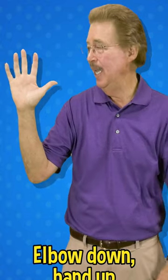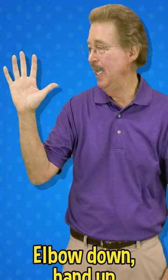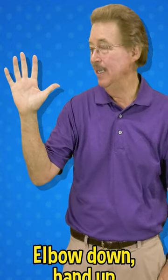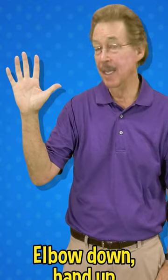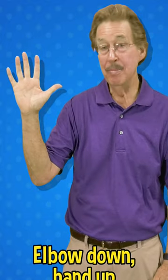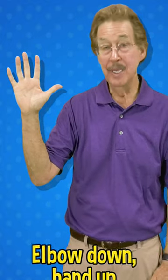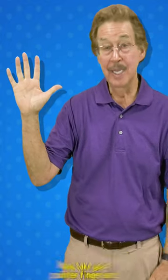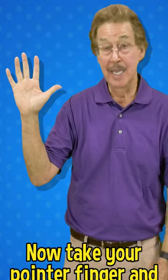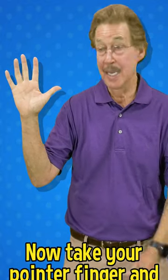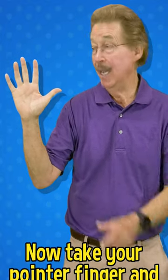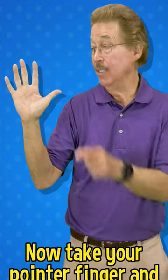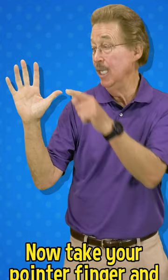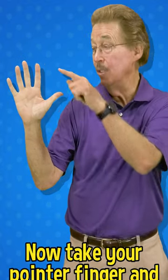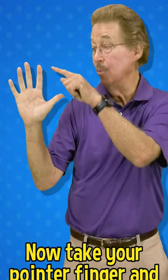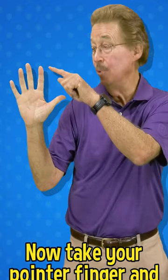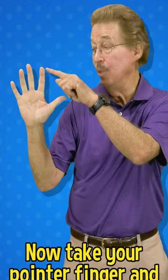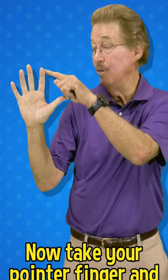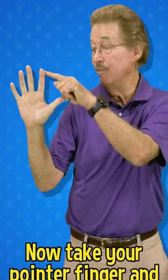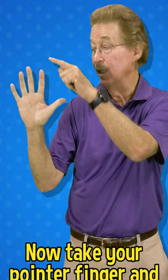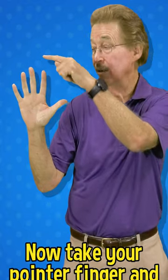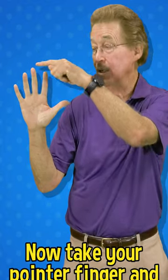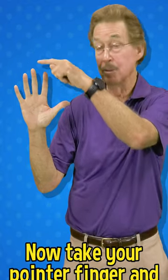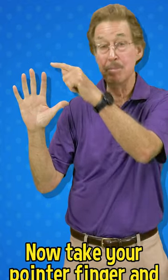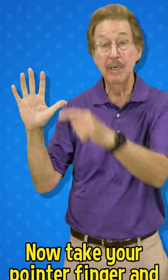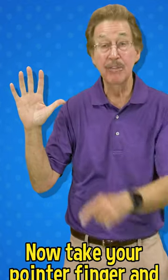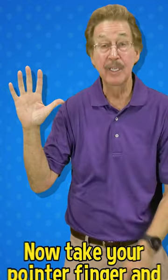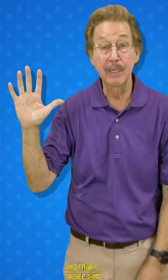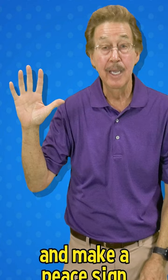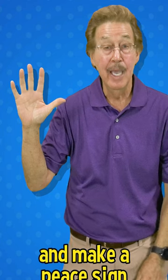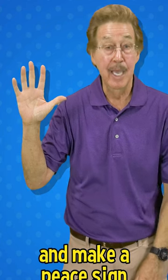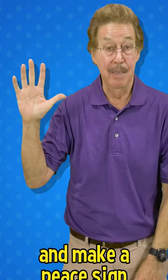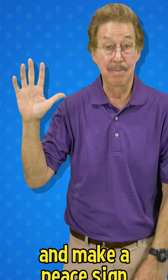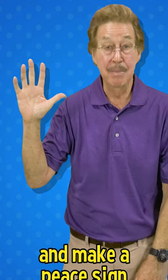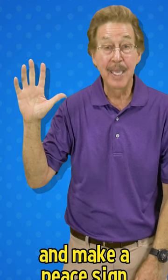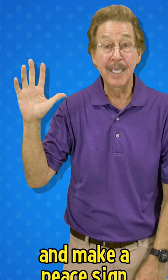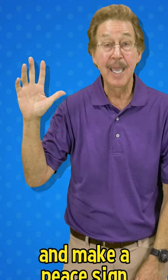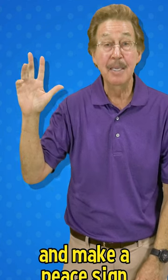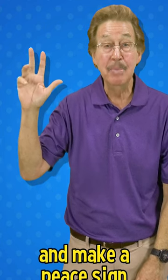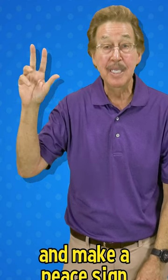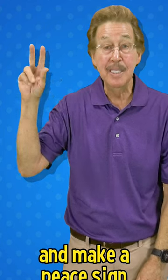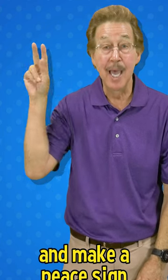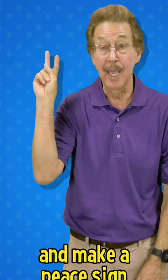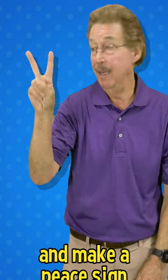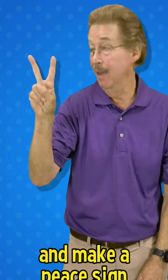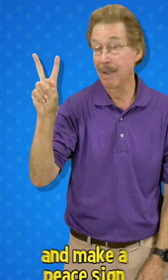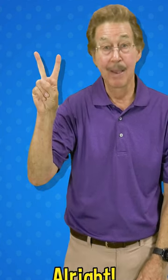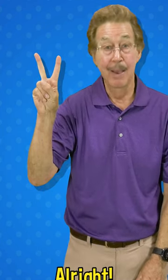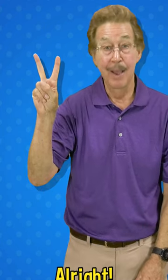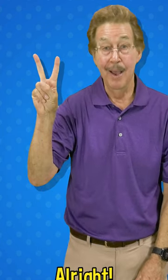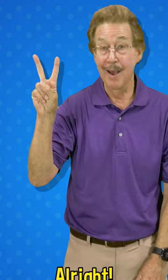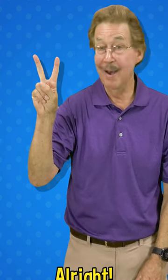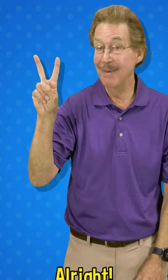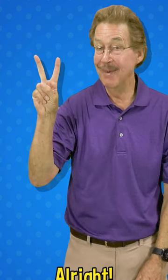hand up. Now take your pointer finger and your middle finger and make a peace sign. Alright,